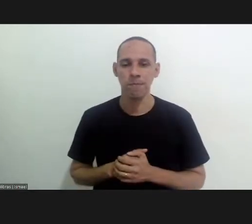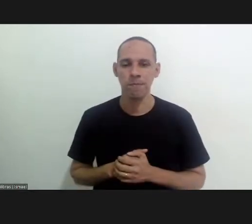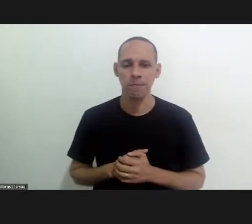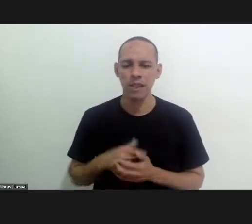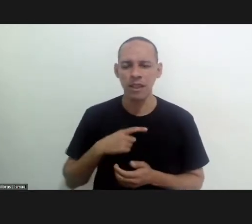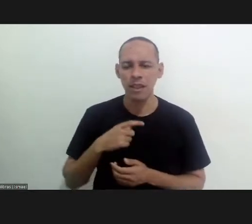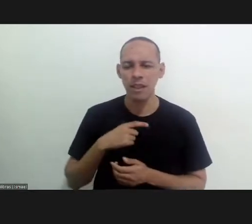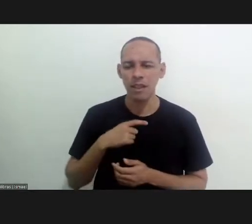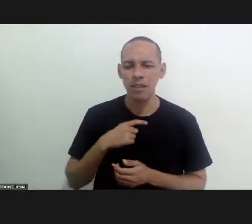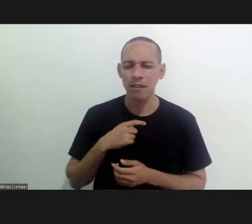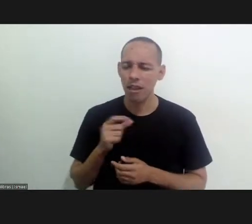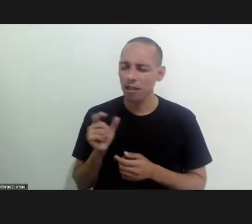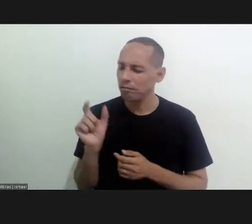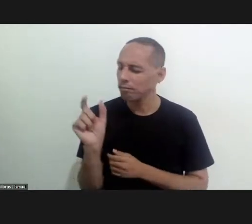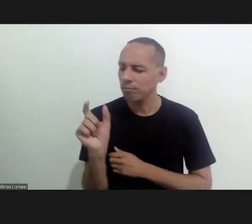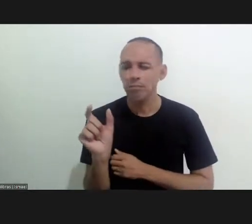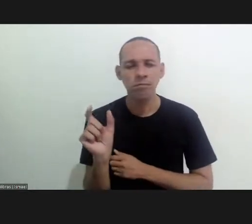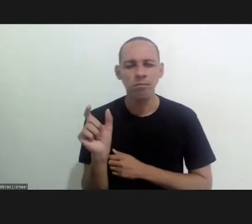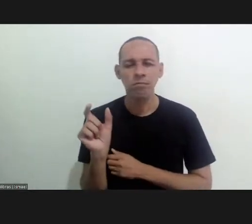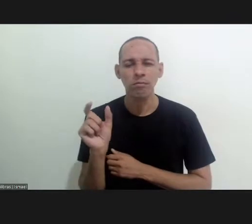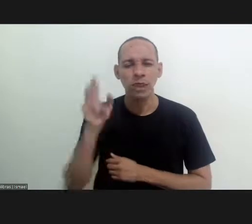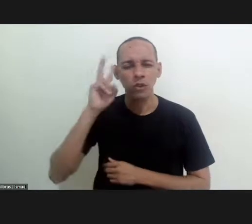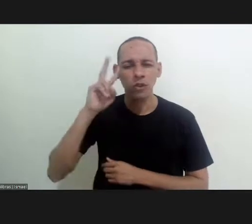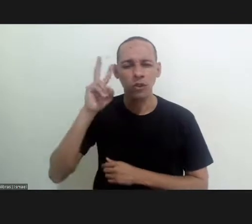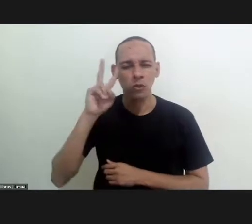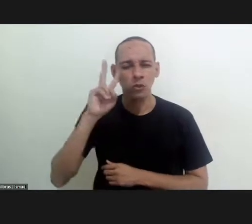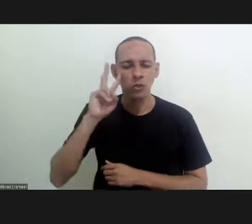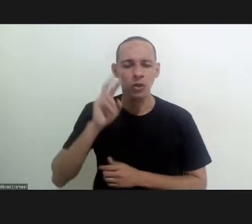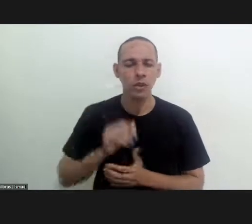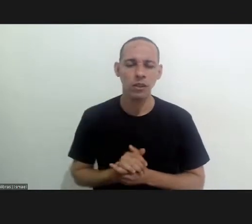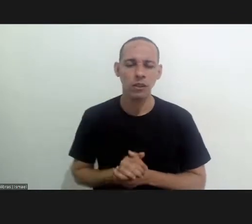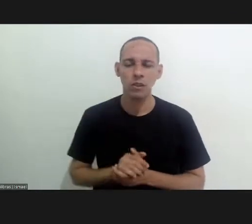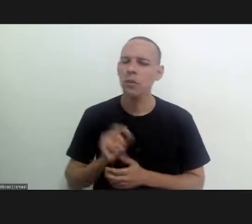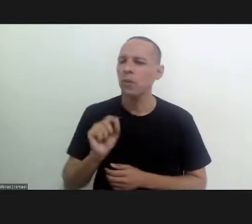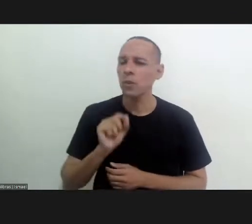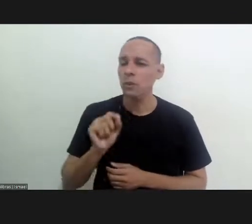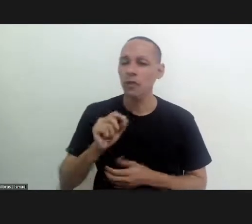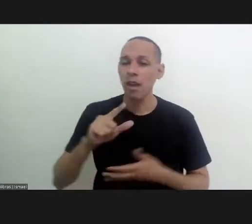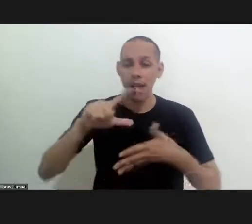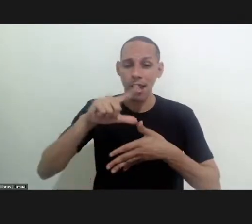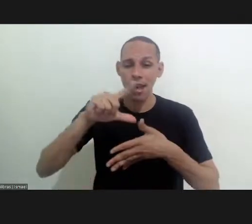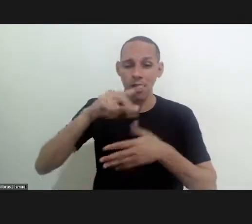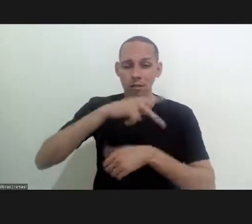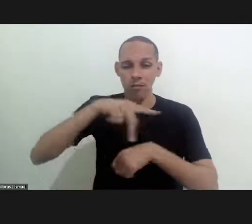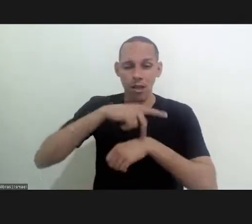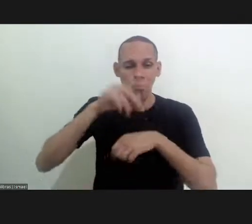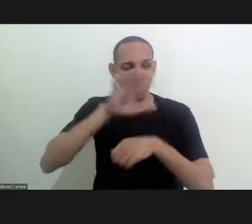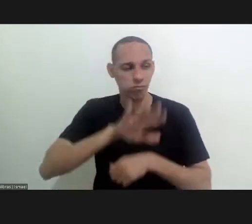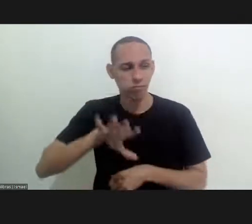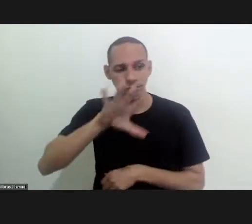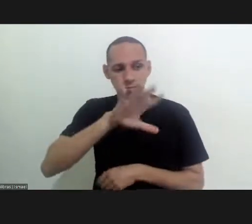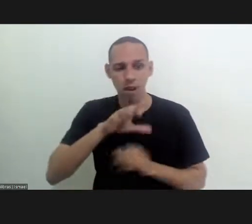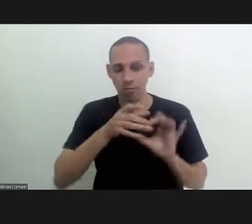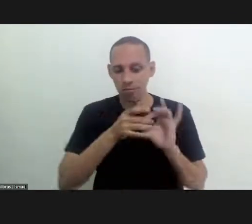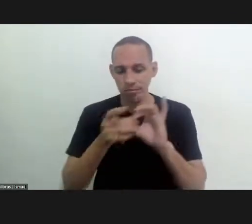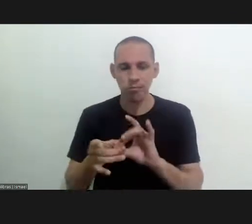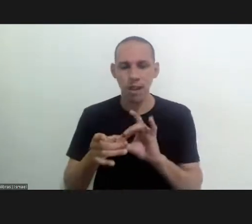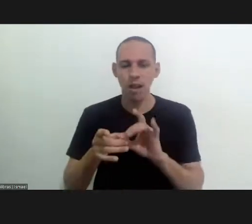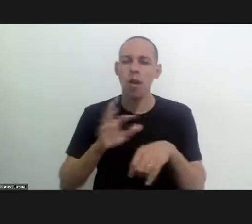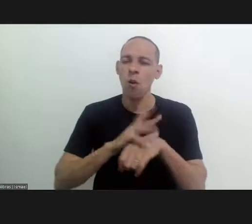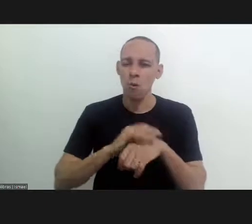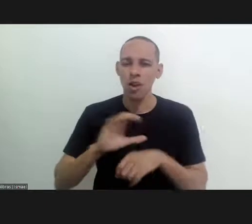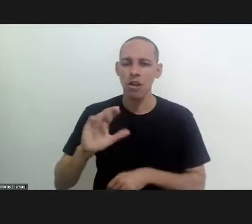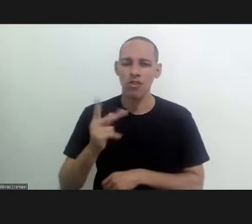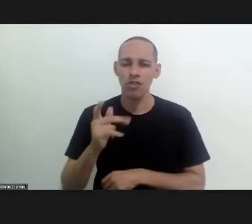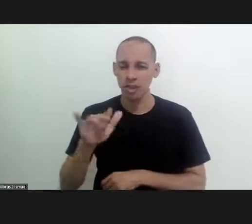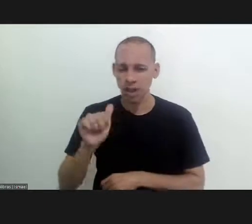an historical component to it all of the countries in latin america were participating virtually all of the